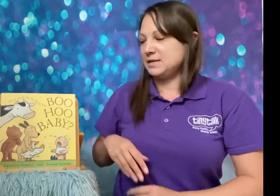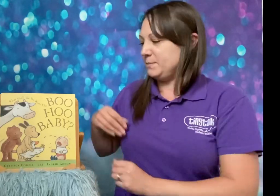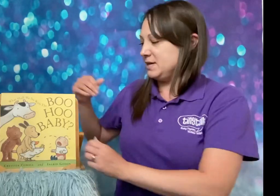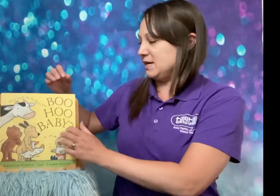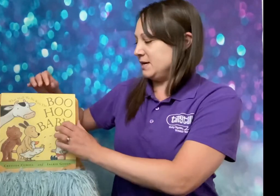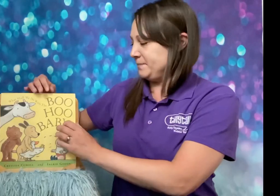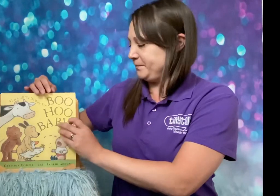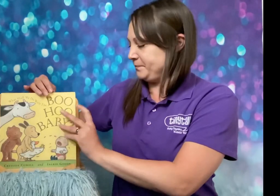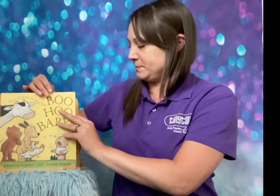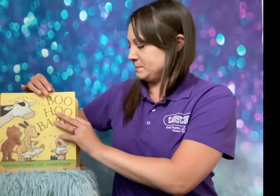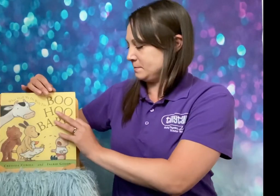begin.